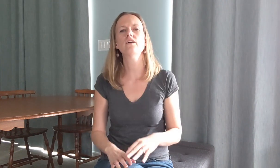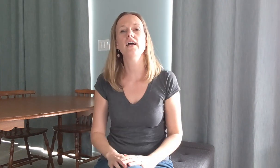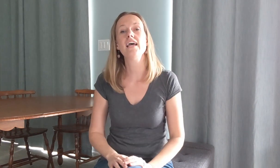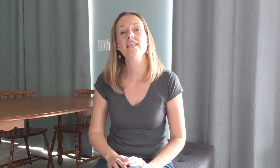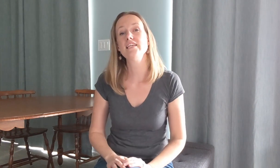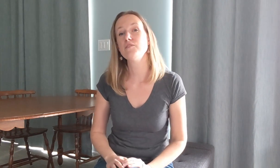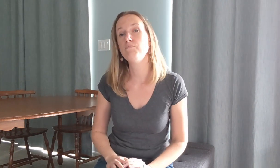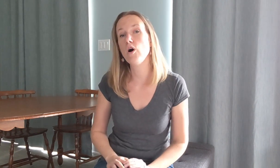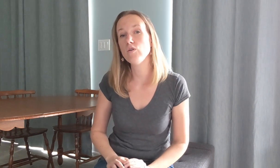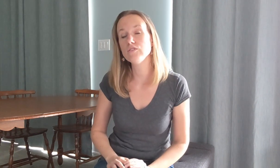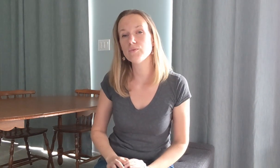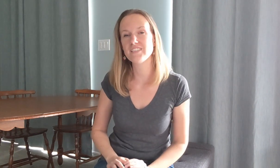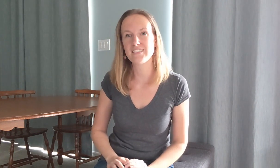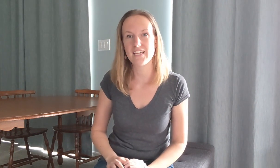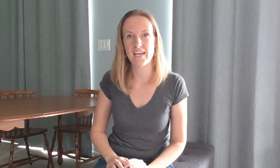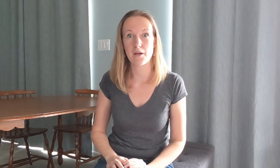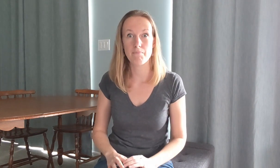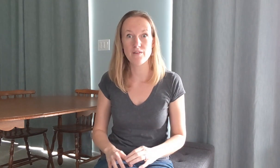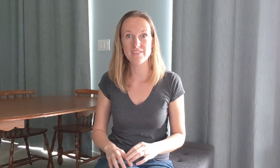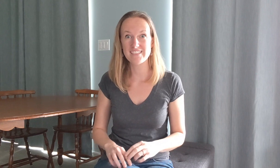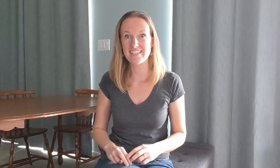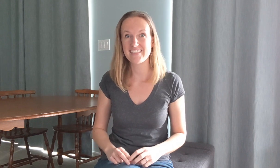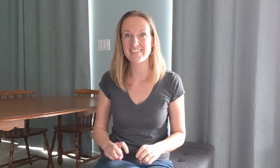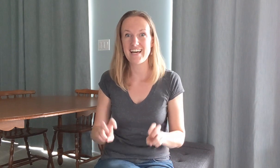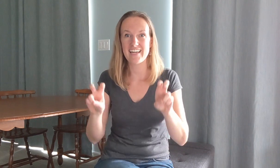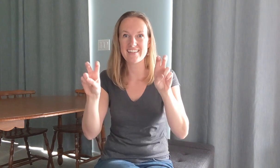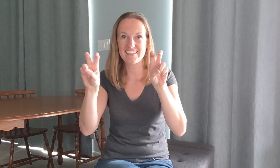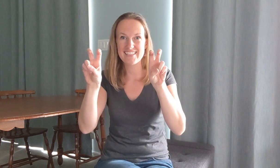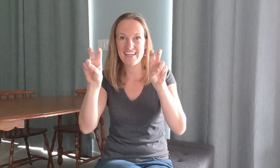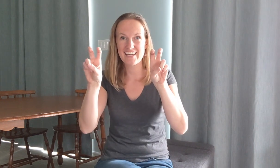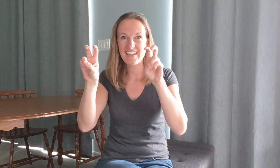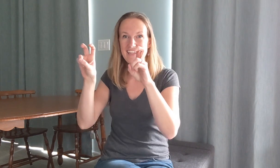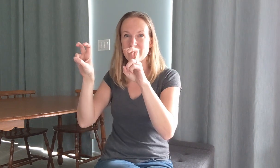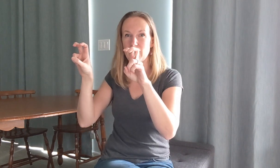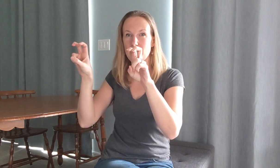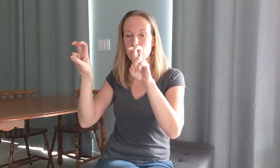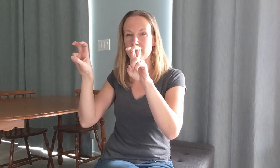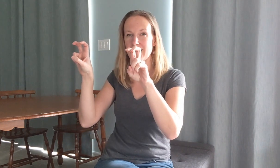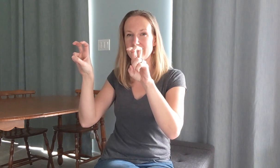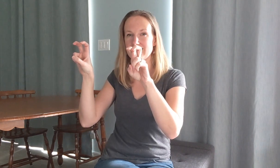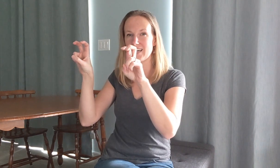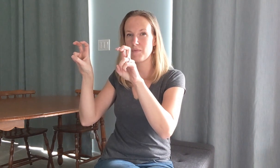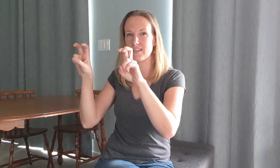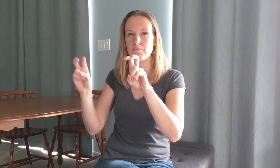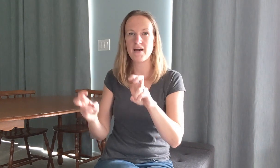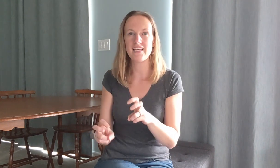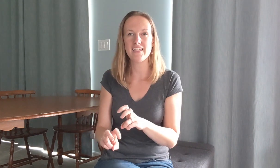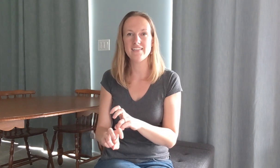cry these bones will sing bones the neat sign you're gonna take both hands and kind of make like bunny ears